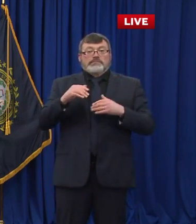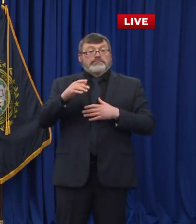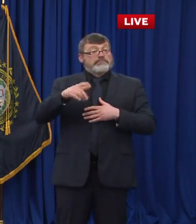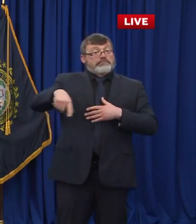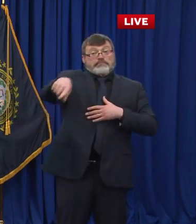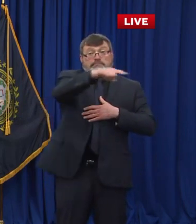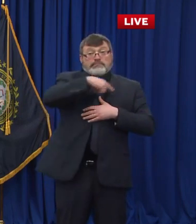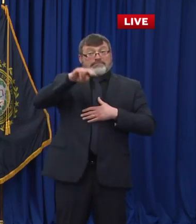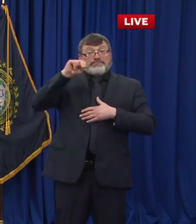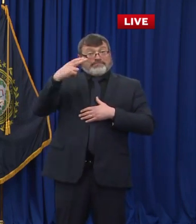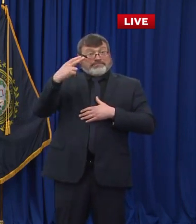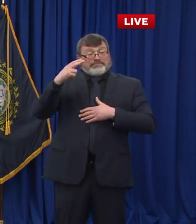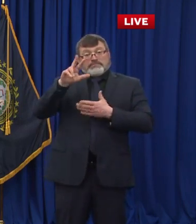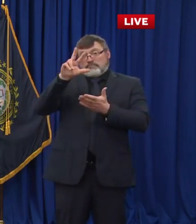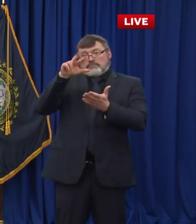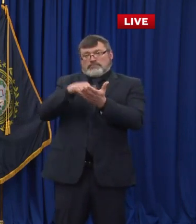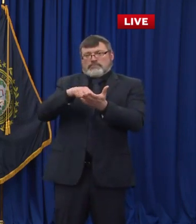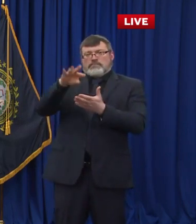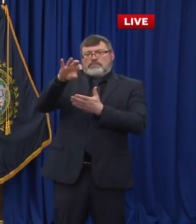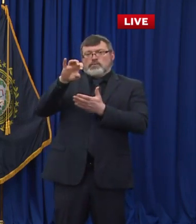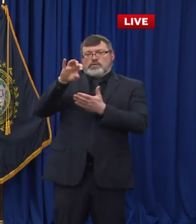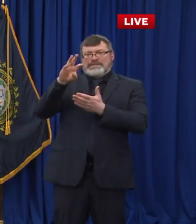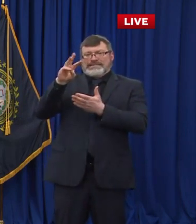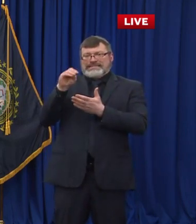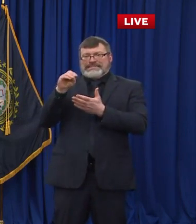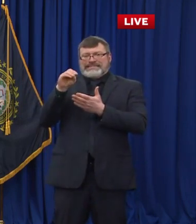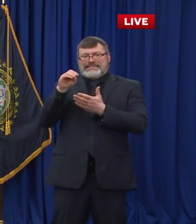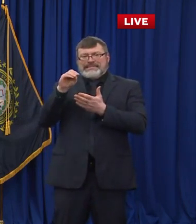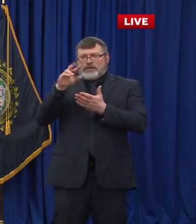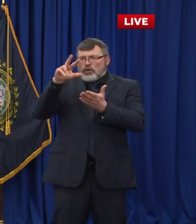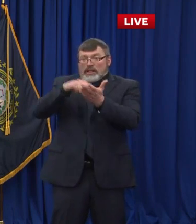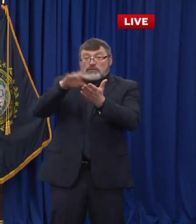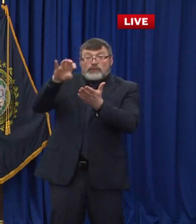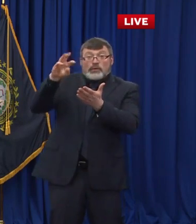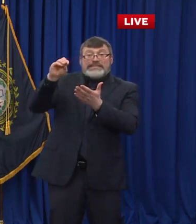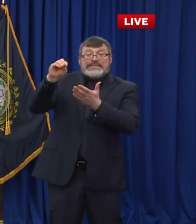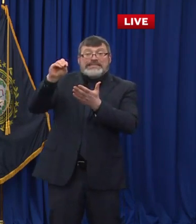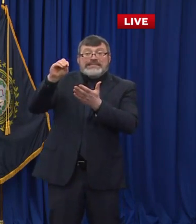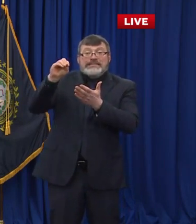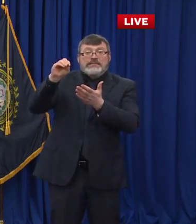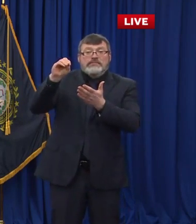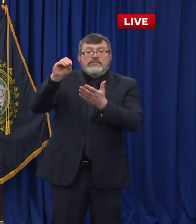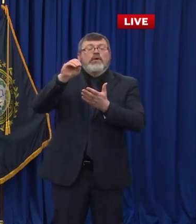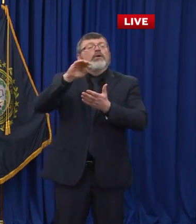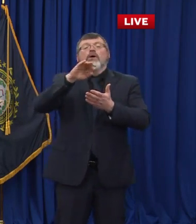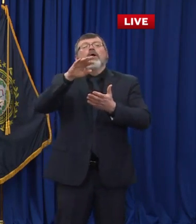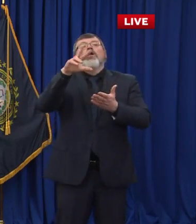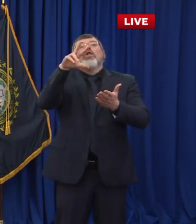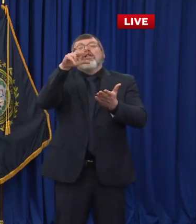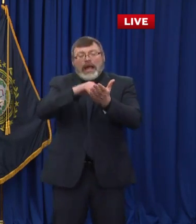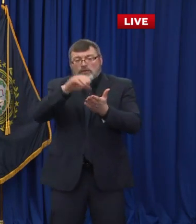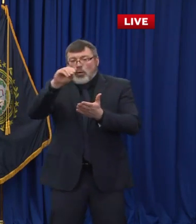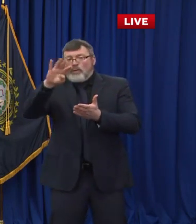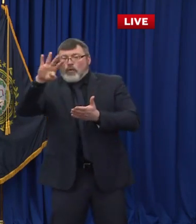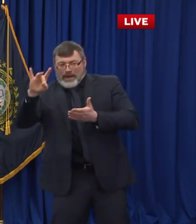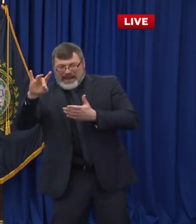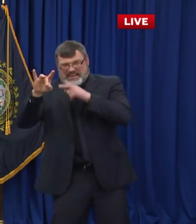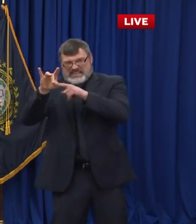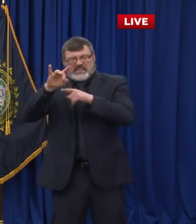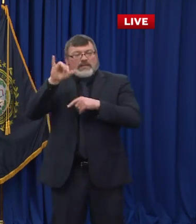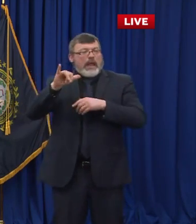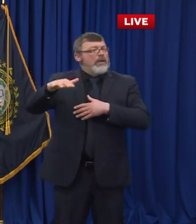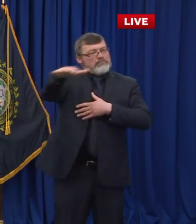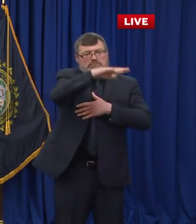.4 percent over the last week. This has been stable in the last several days. So while it's substantially down from in weeks past,